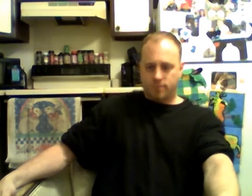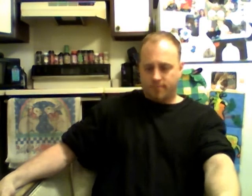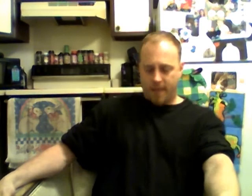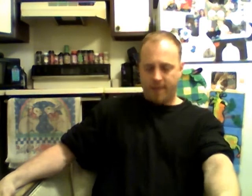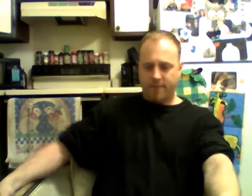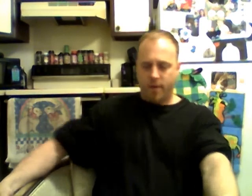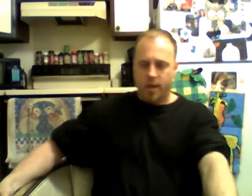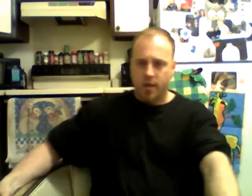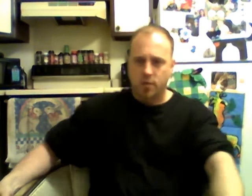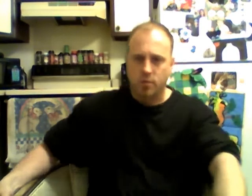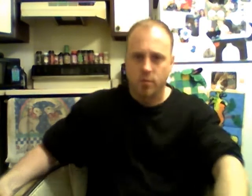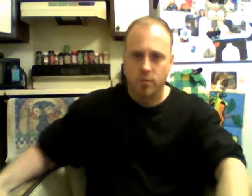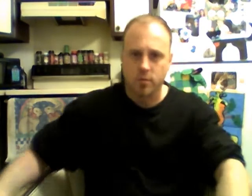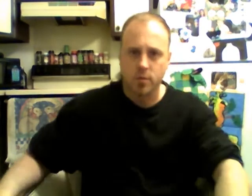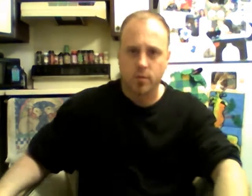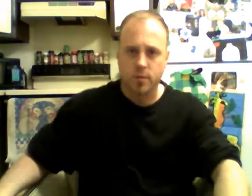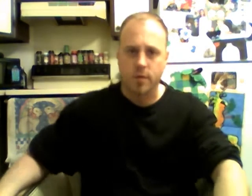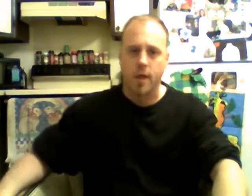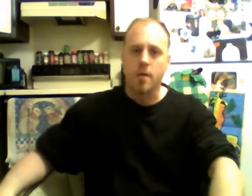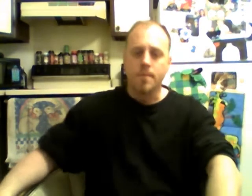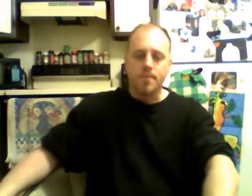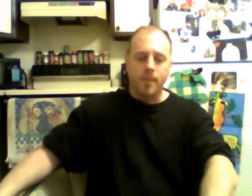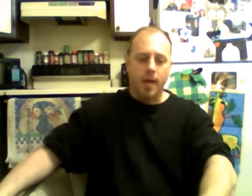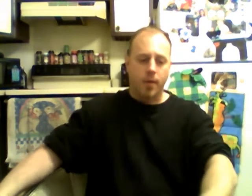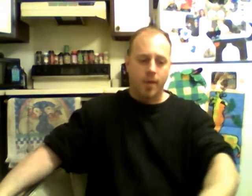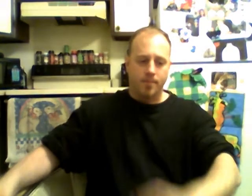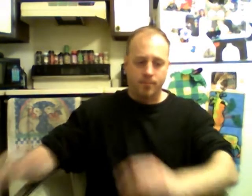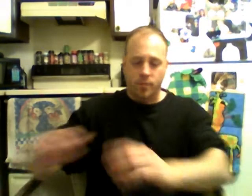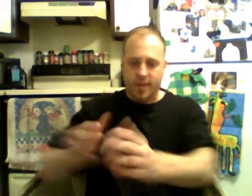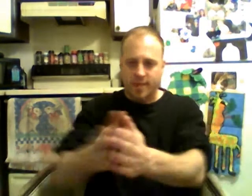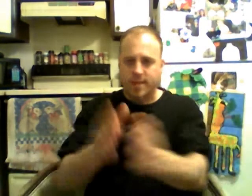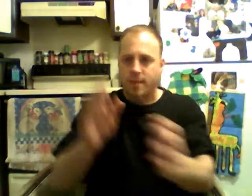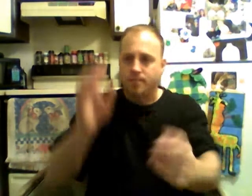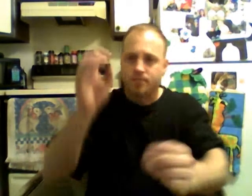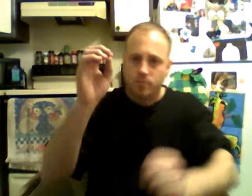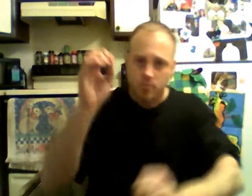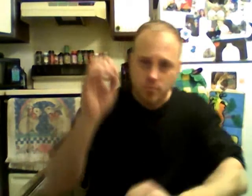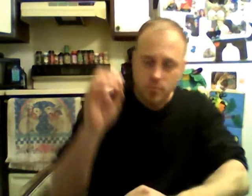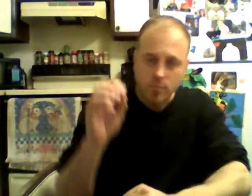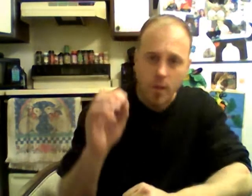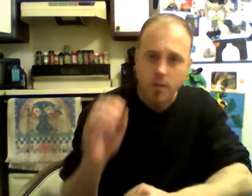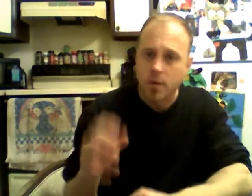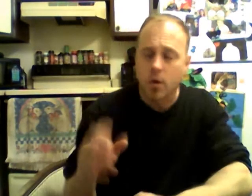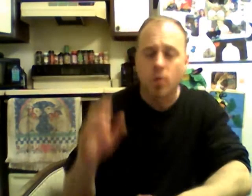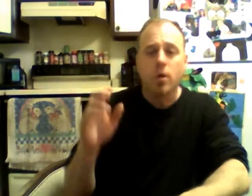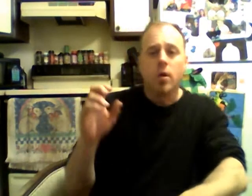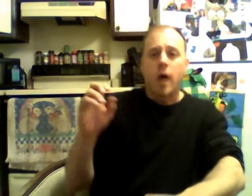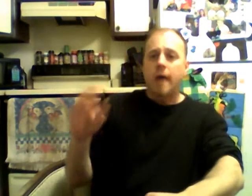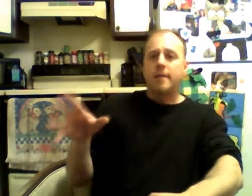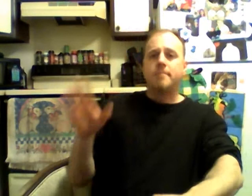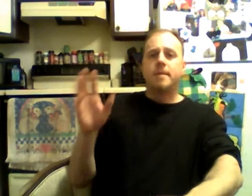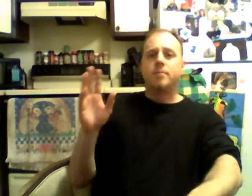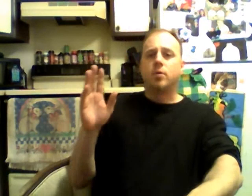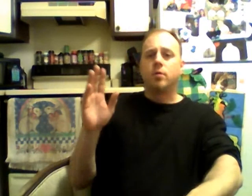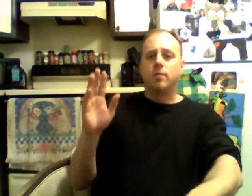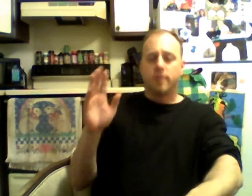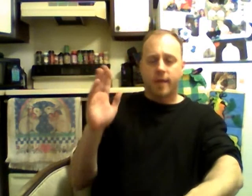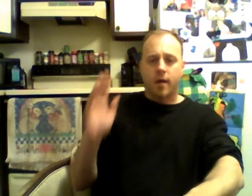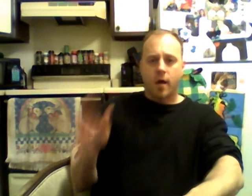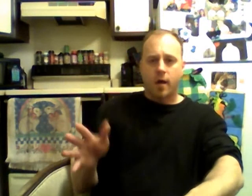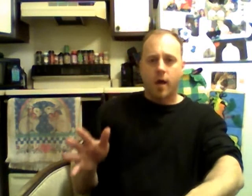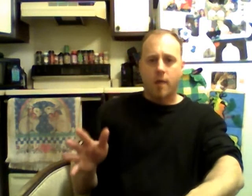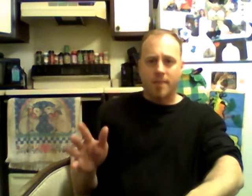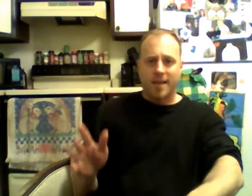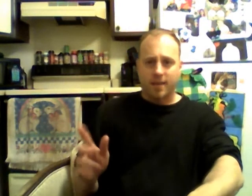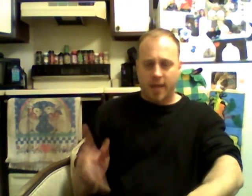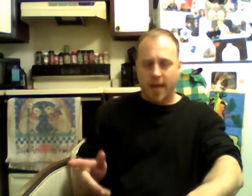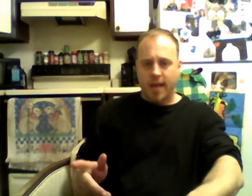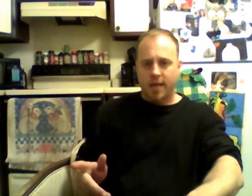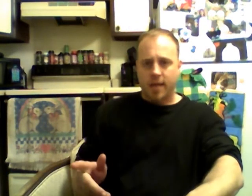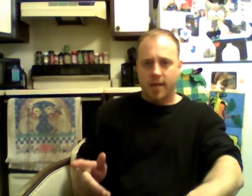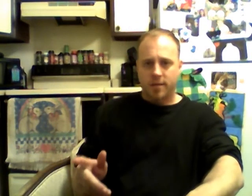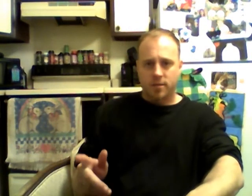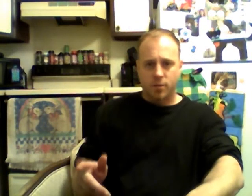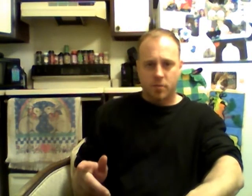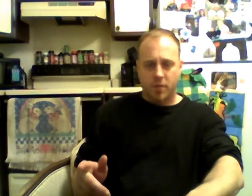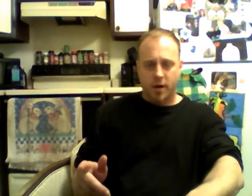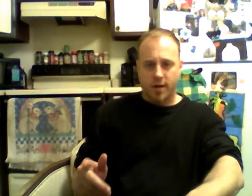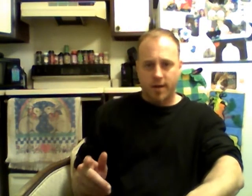i feel like i do do what's right anyway with that said so i let people uh cut me in line like in the supermarket